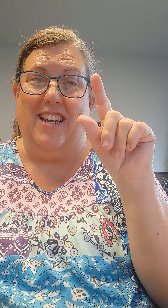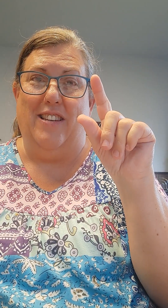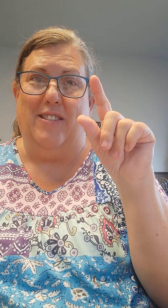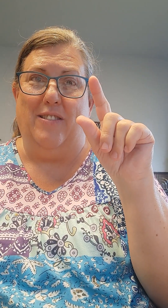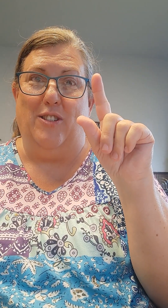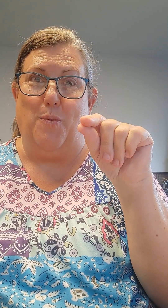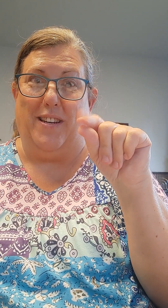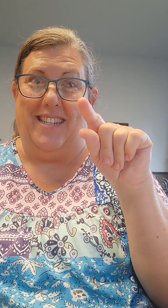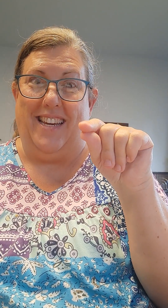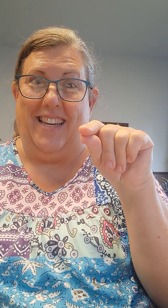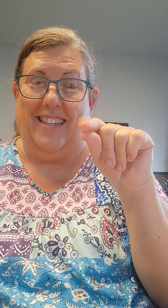twenty.